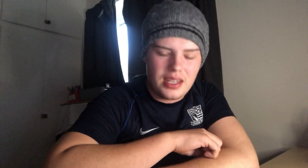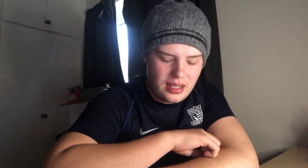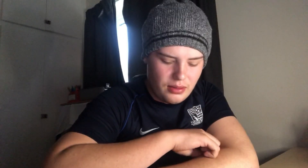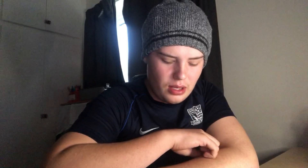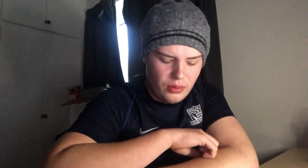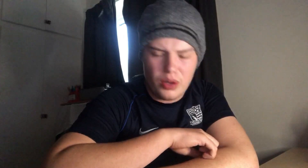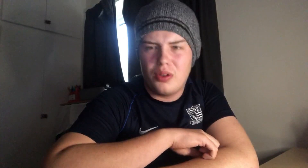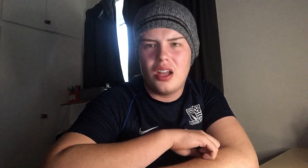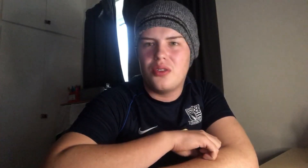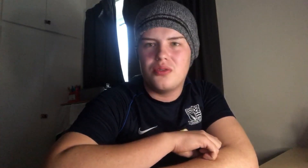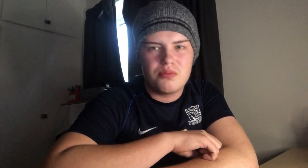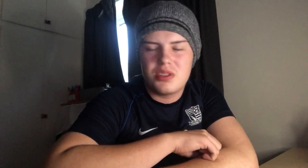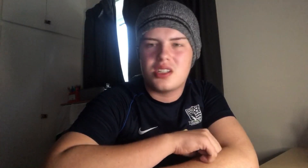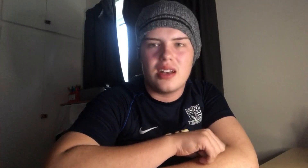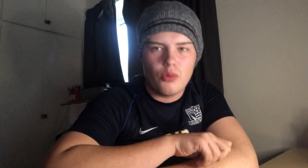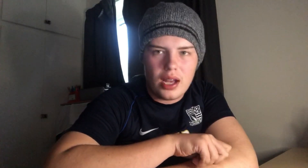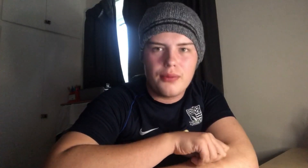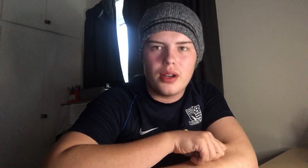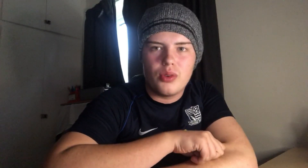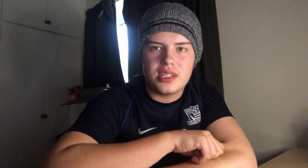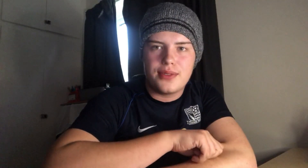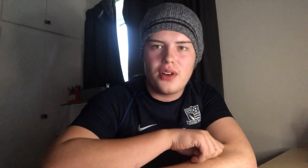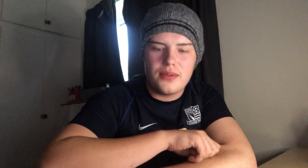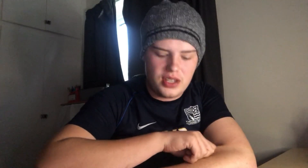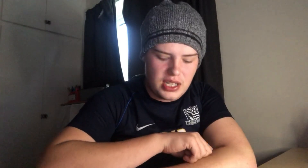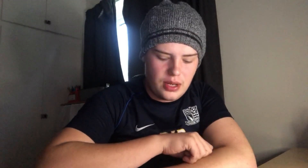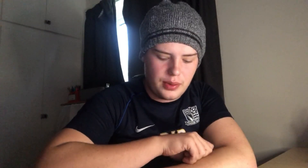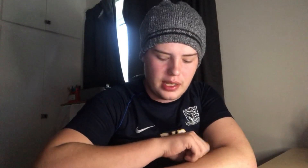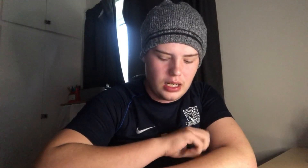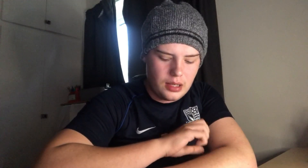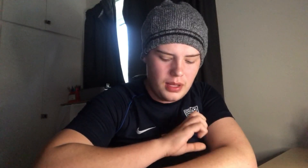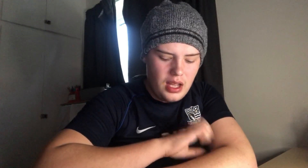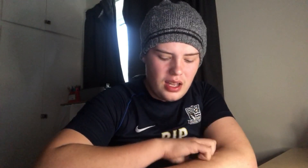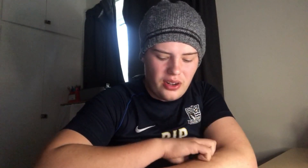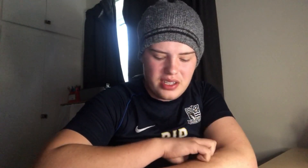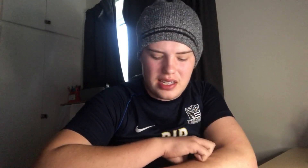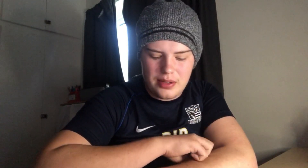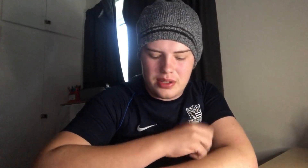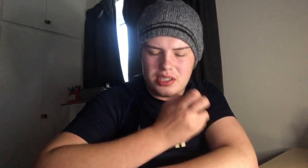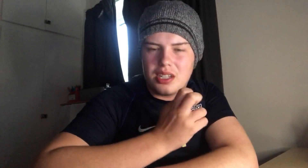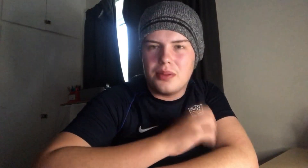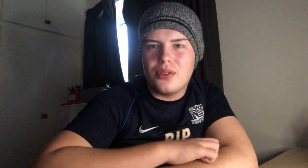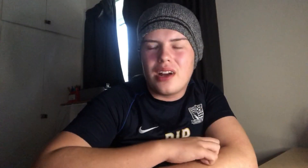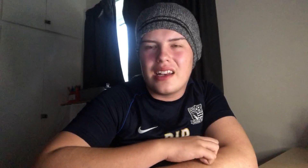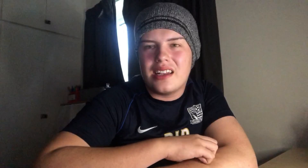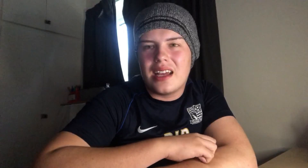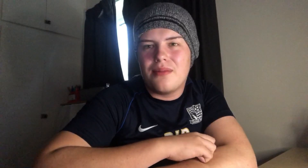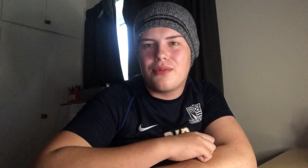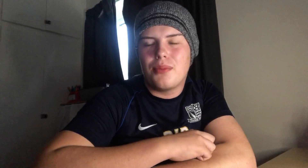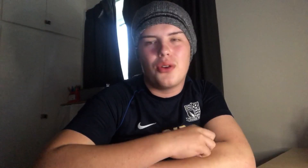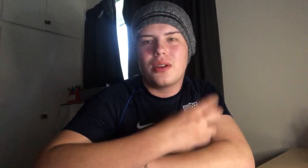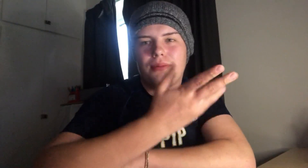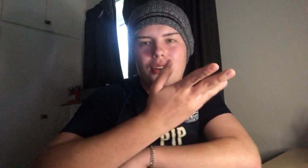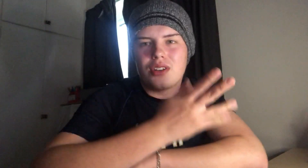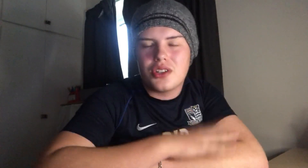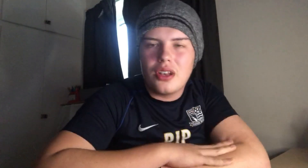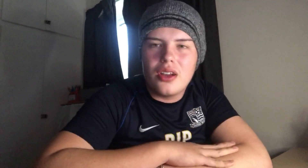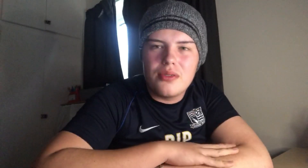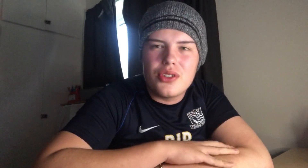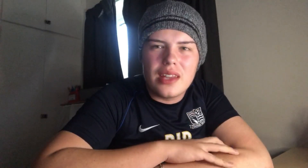-year loan stint, whatever it was. His five years here with the club. On his day was unstoppable. And he came from Nottingham Forest on loan during